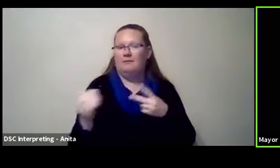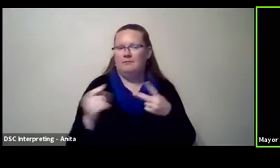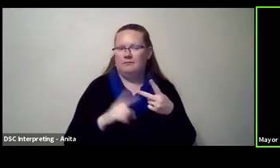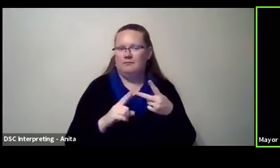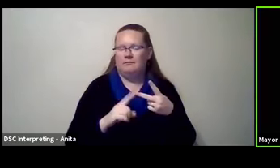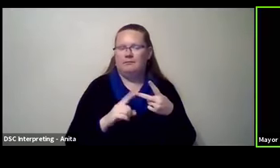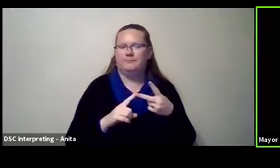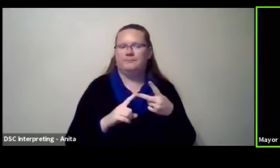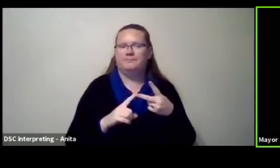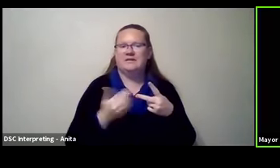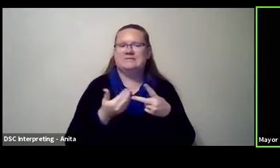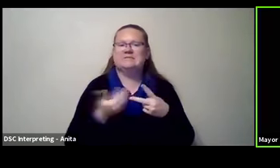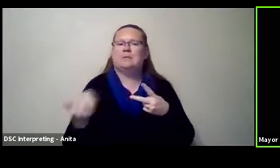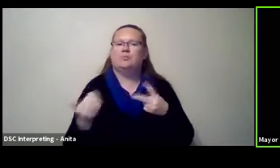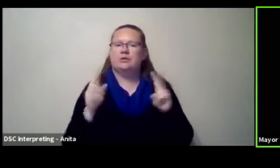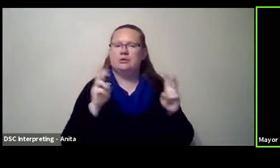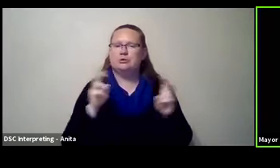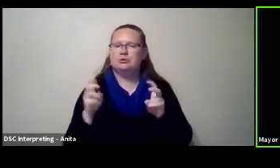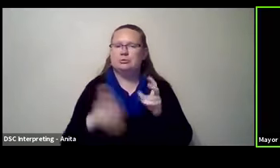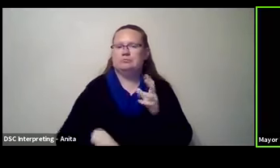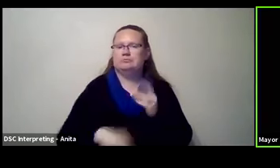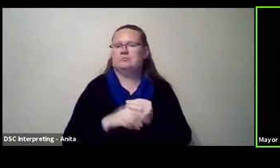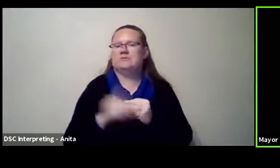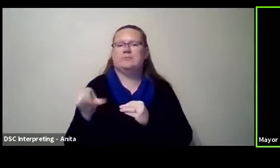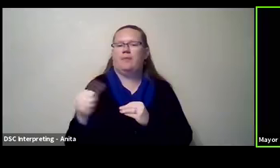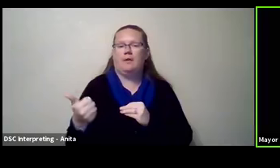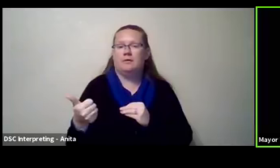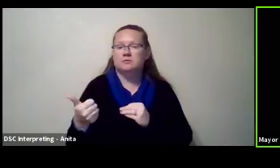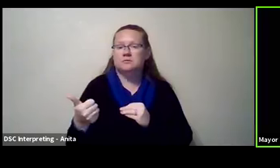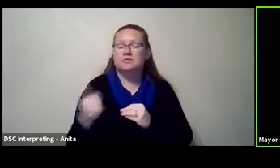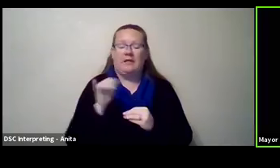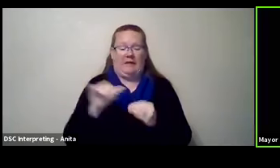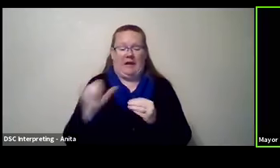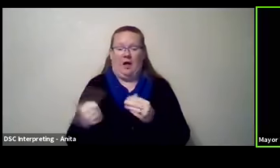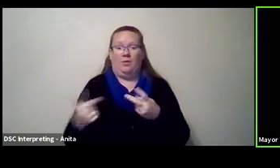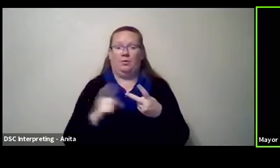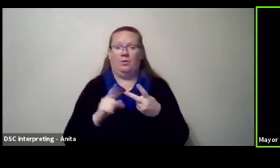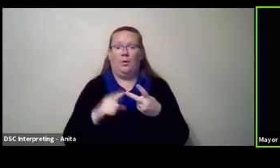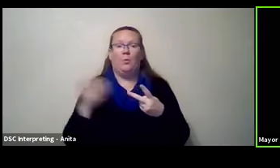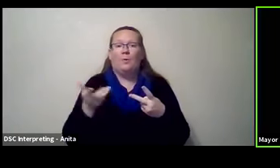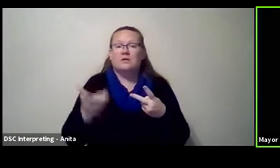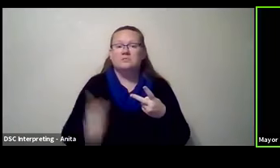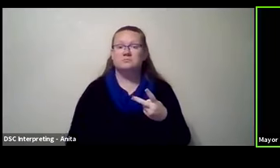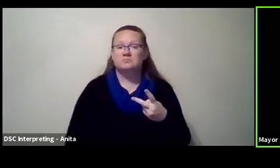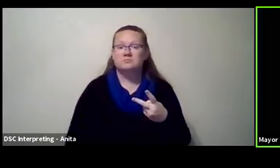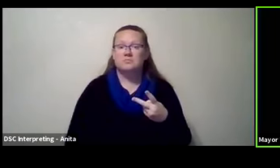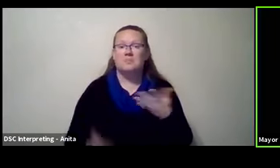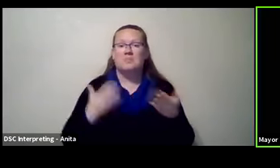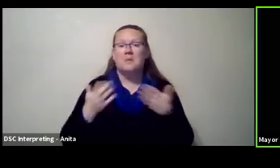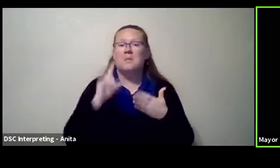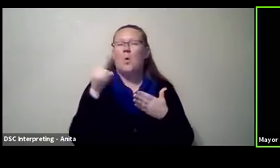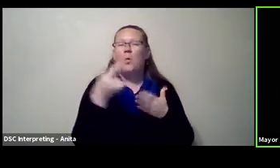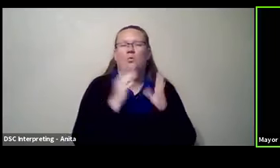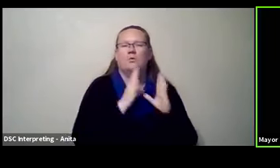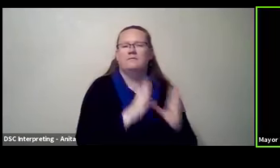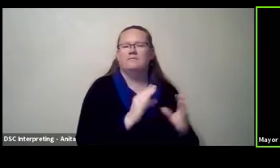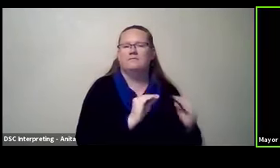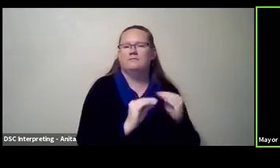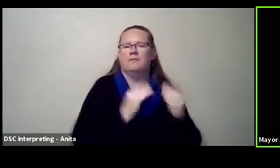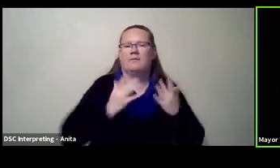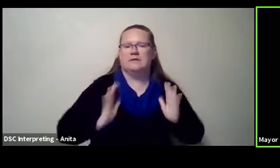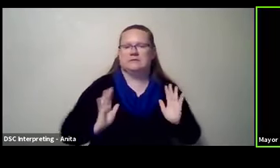for something else. And then what is the something else? Maybe it's just roads, you know, maybe,